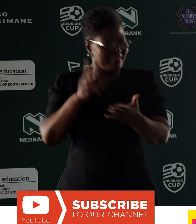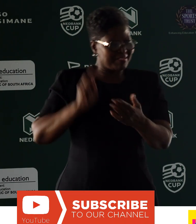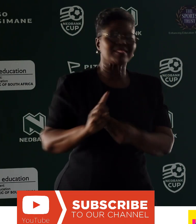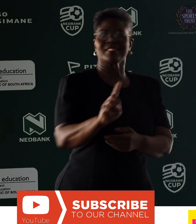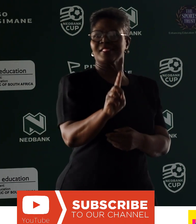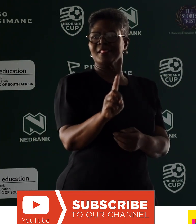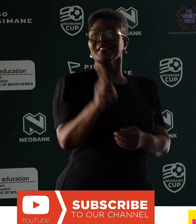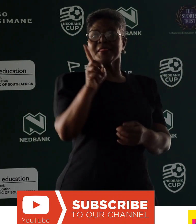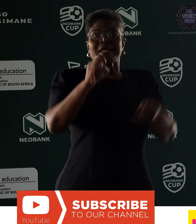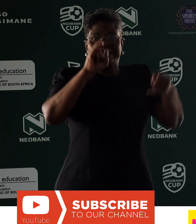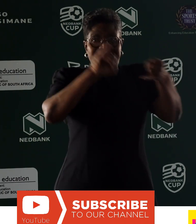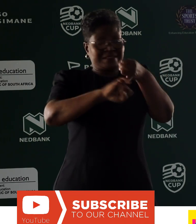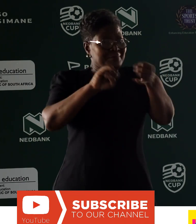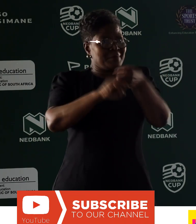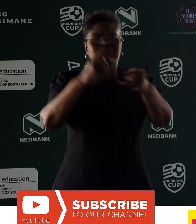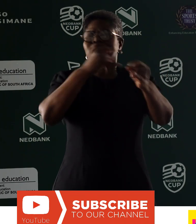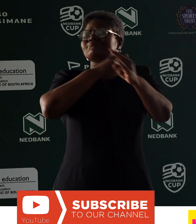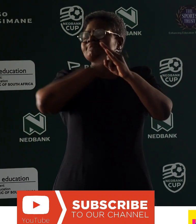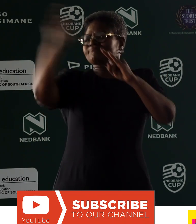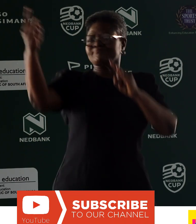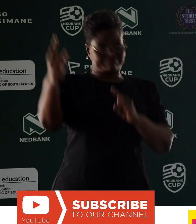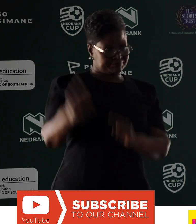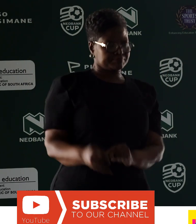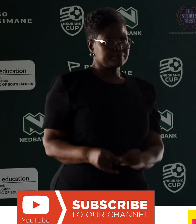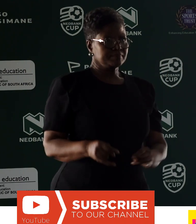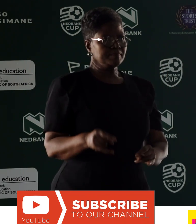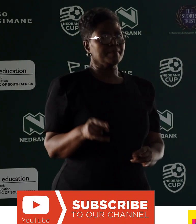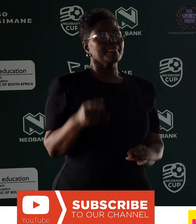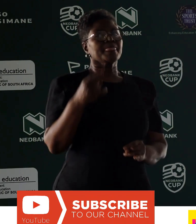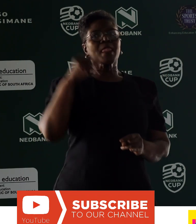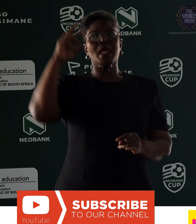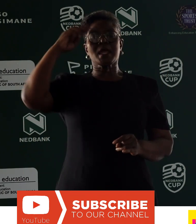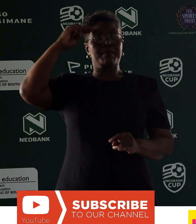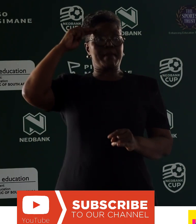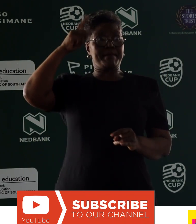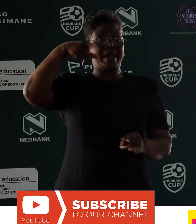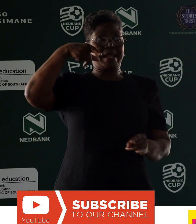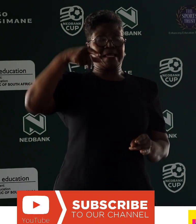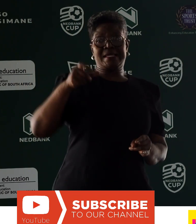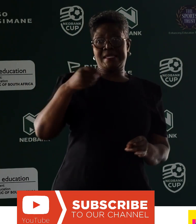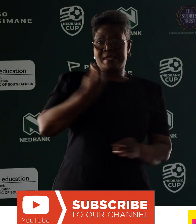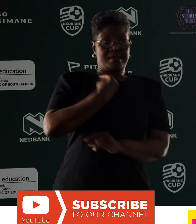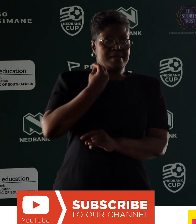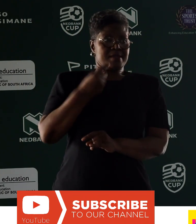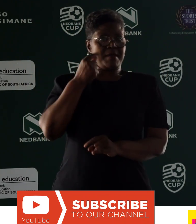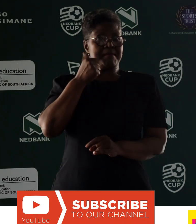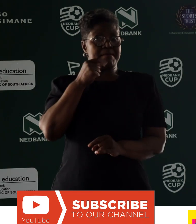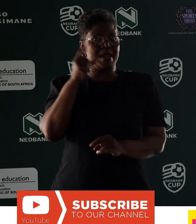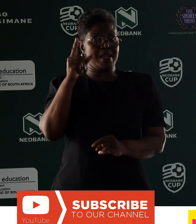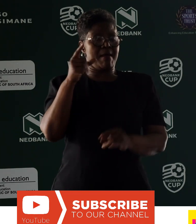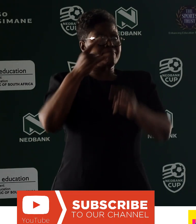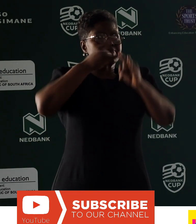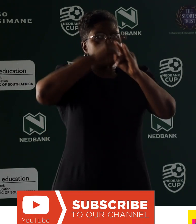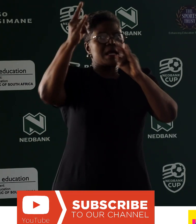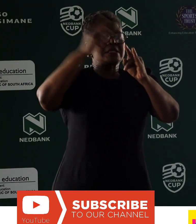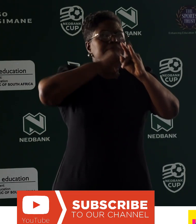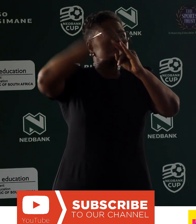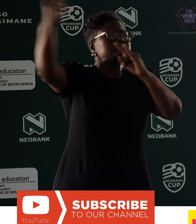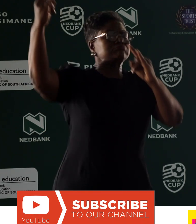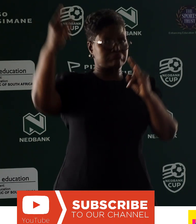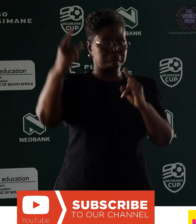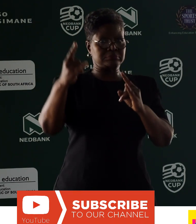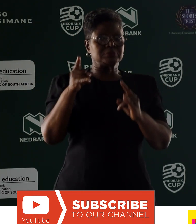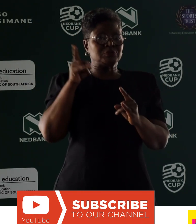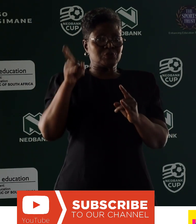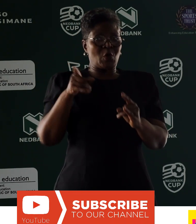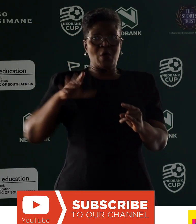with distinction. I remember that this young man had passed his course with distinction. He had come